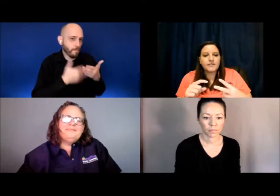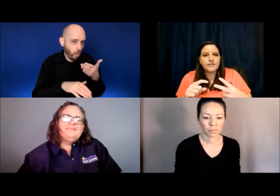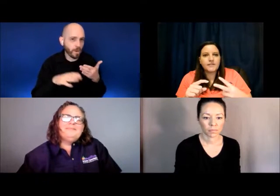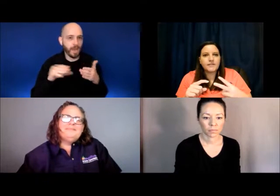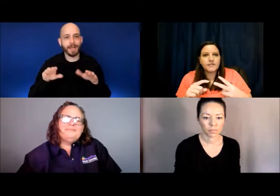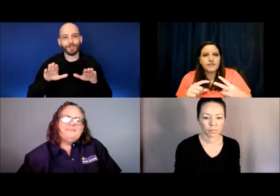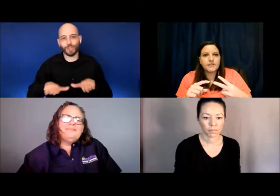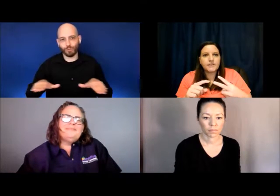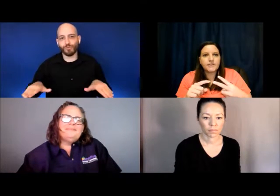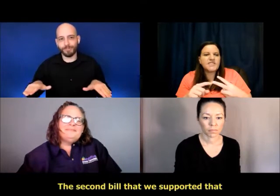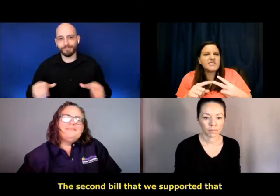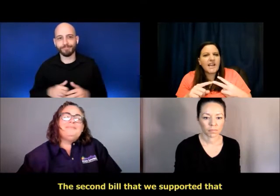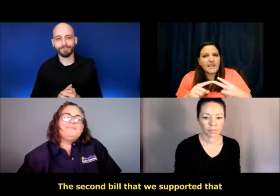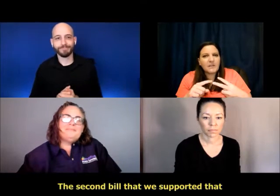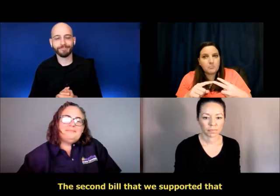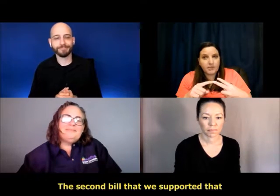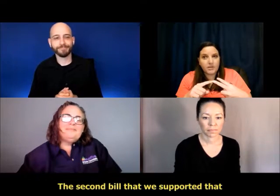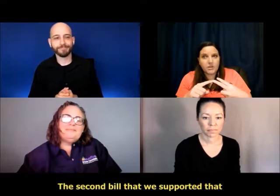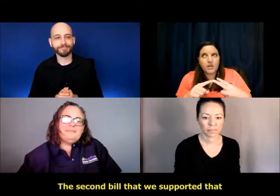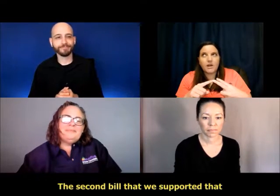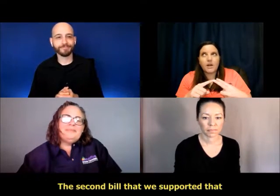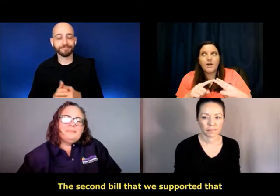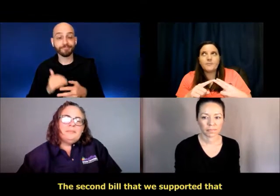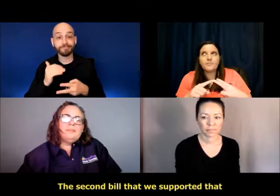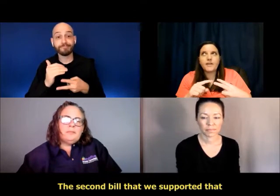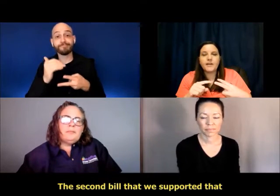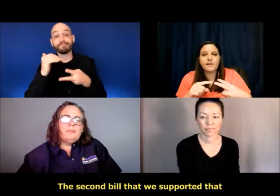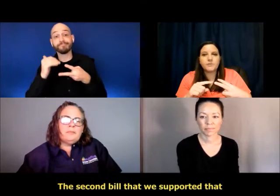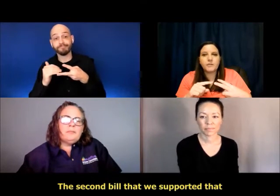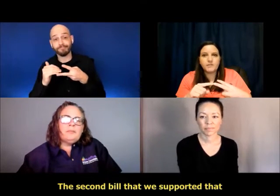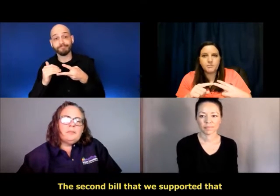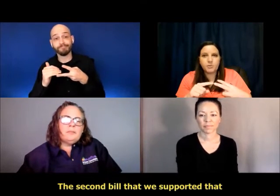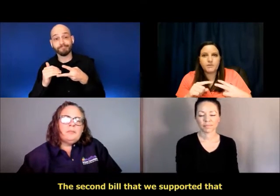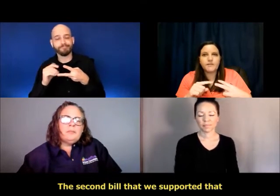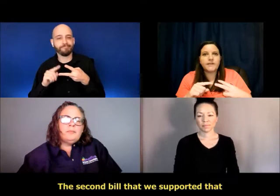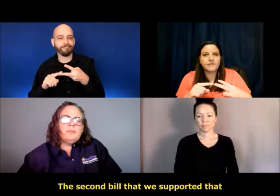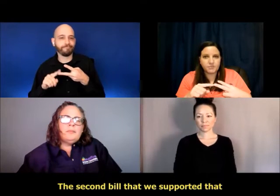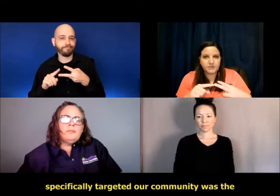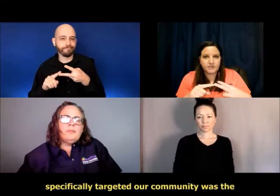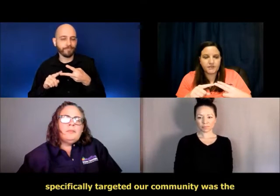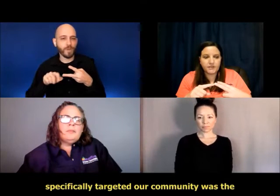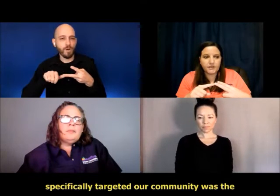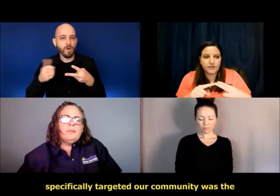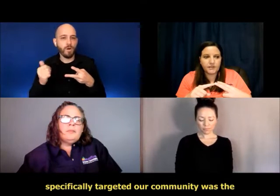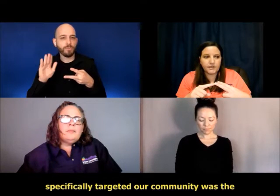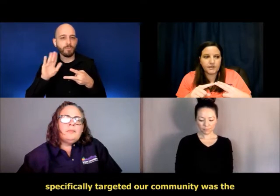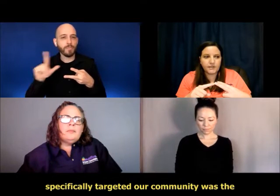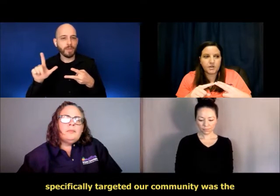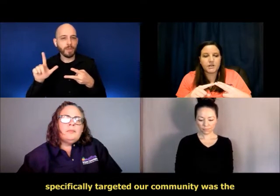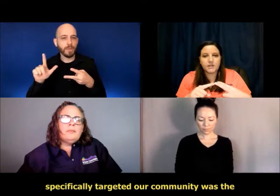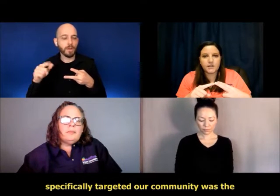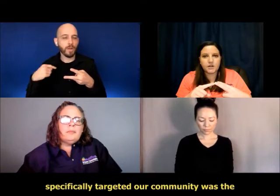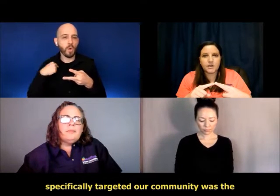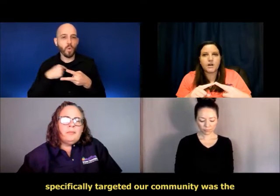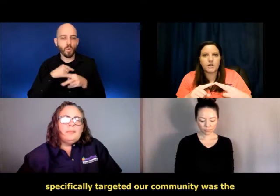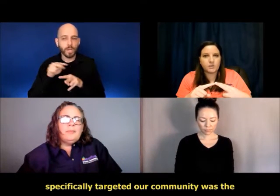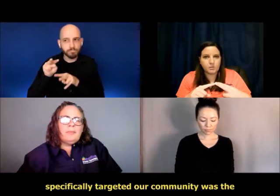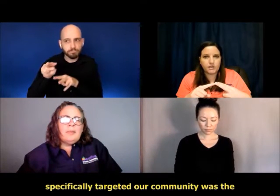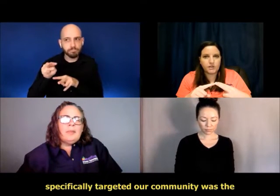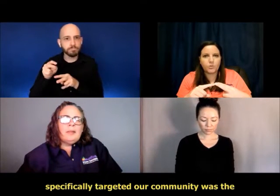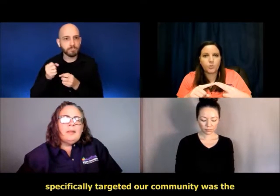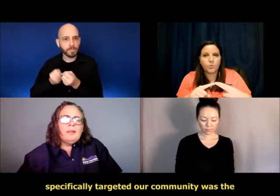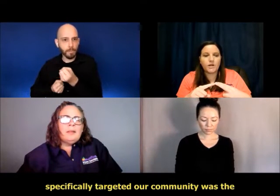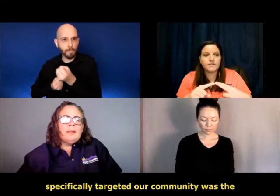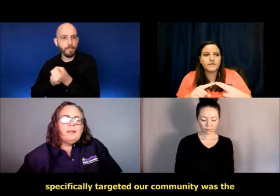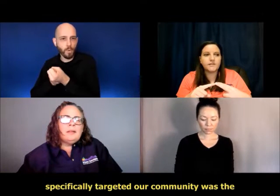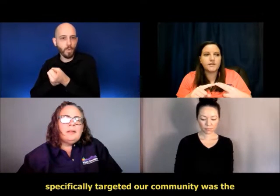The second bill that we supported that specifically targeted our